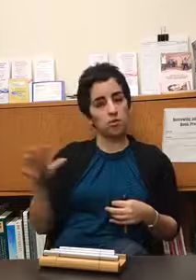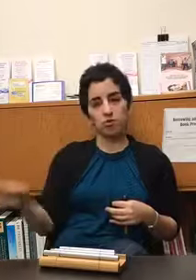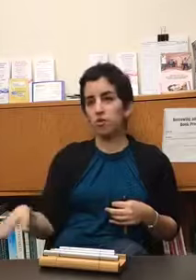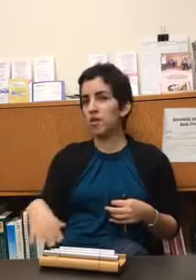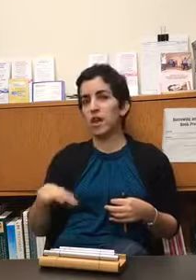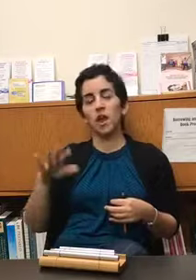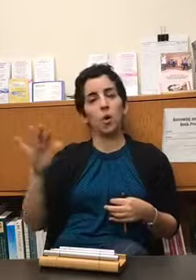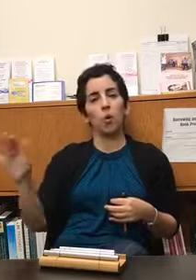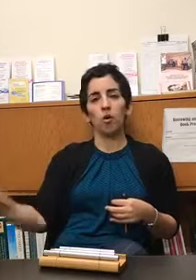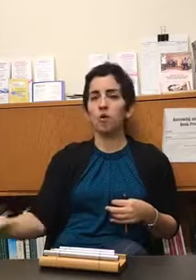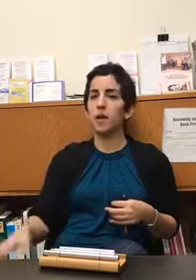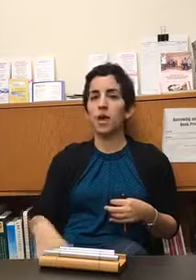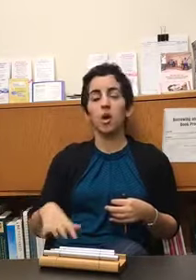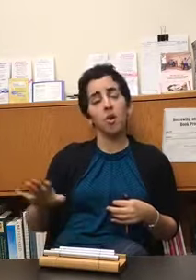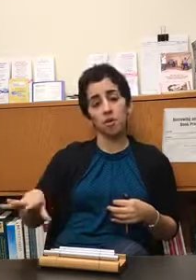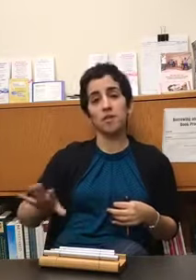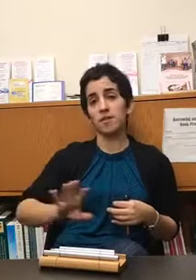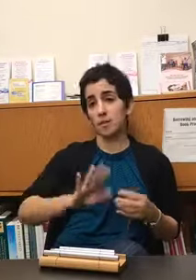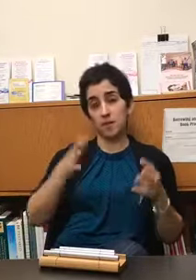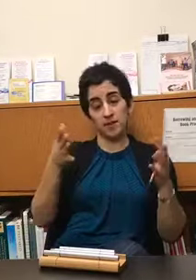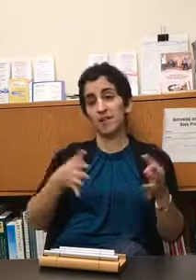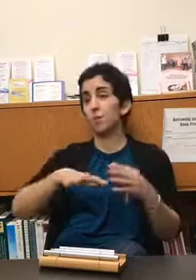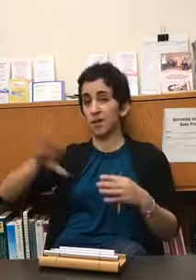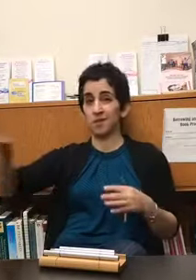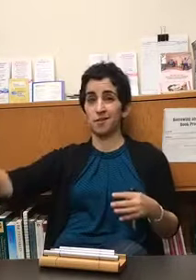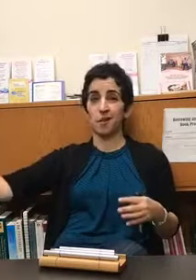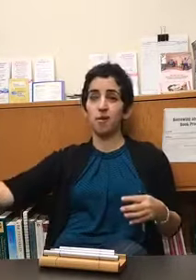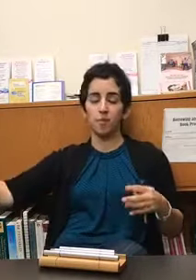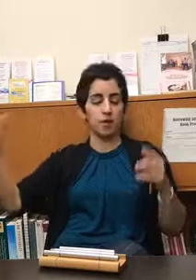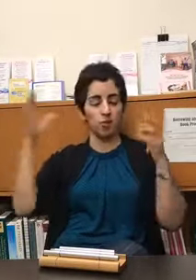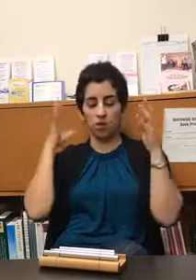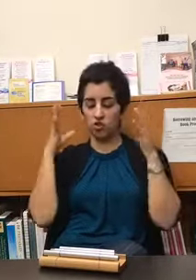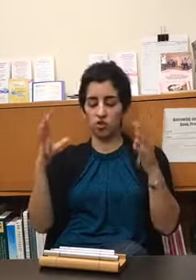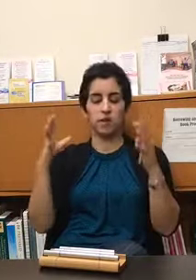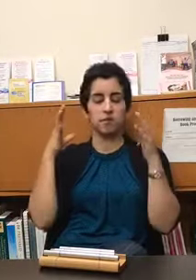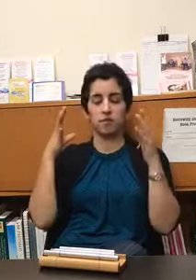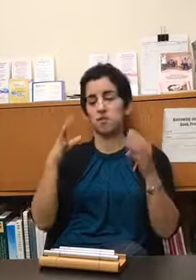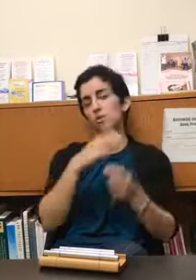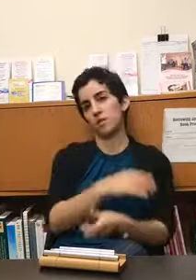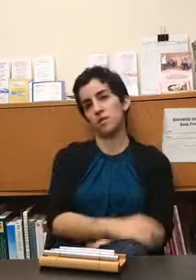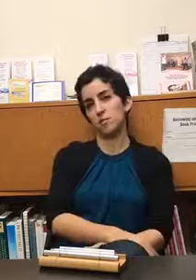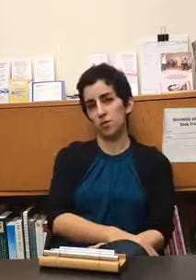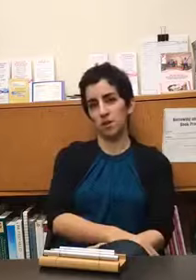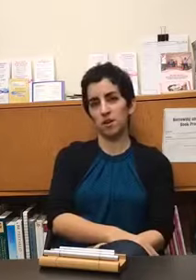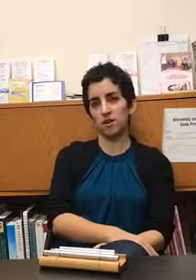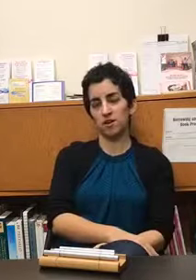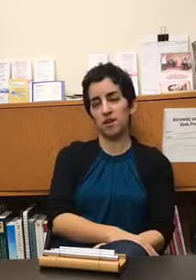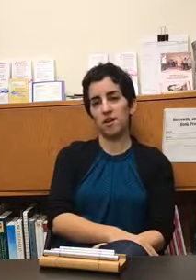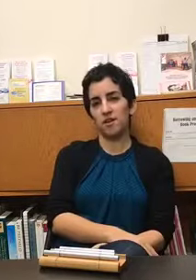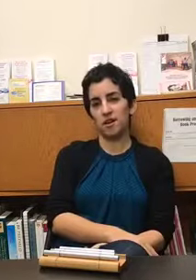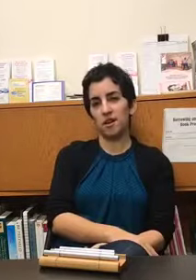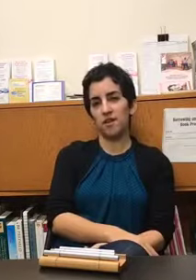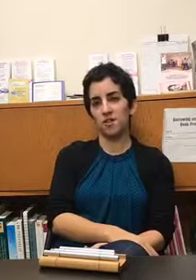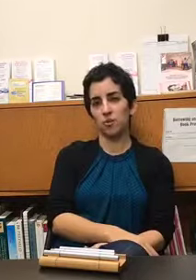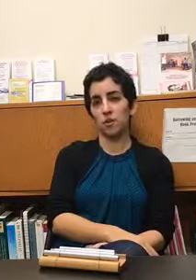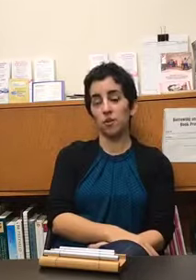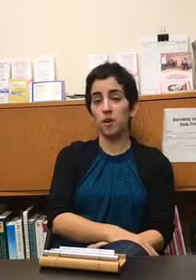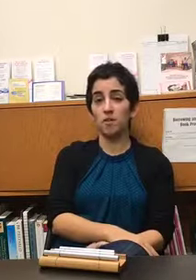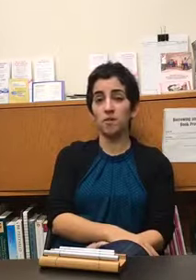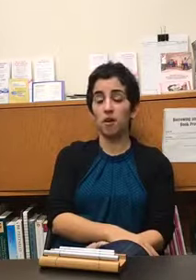journaling or making art sometimes that's a way to start but you can just notice the music and that's a really good way to start